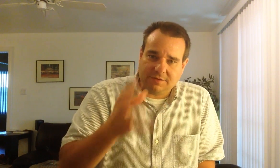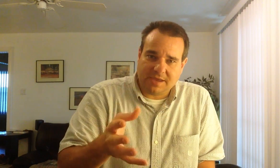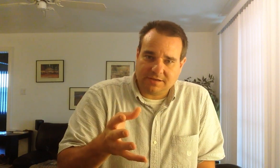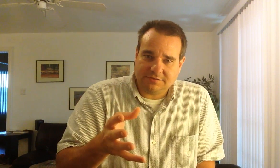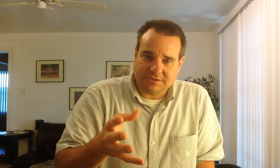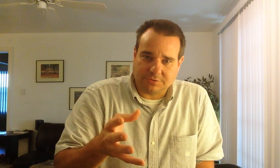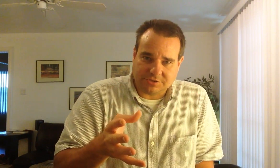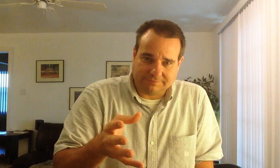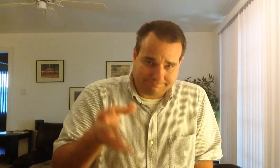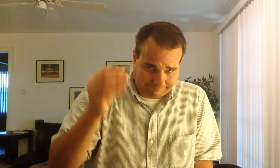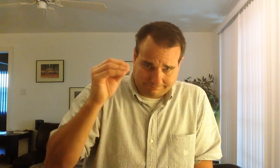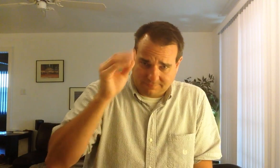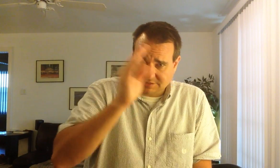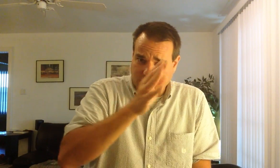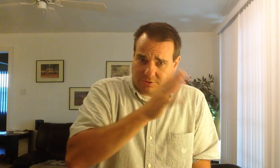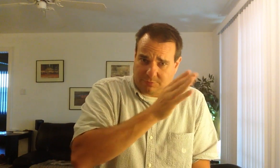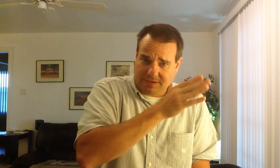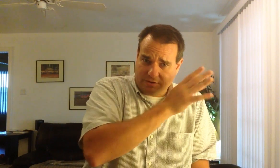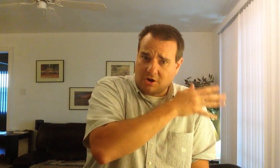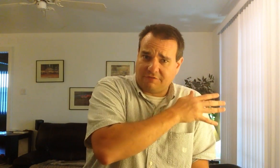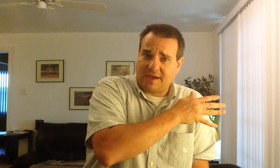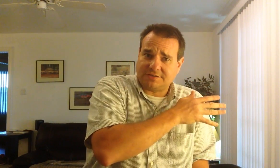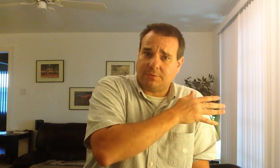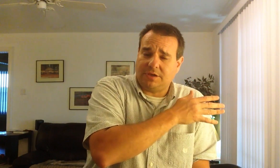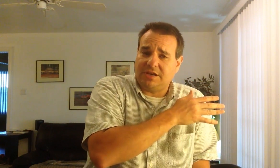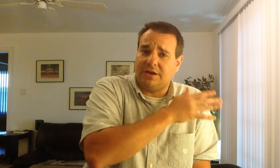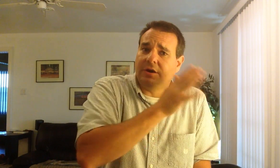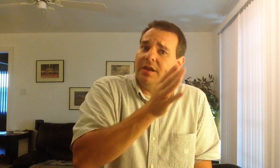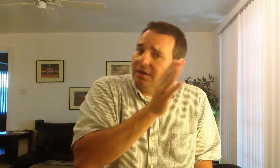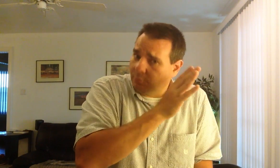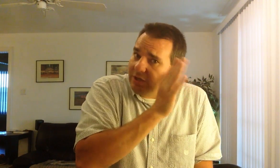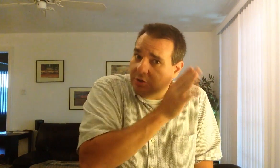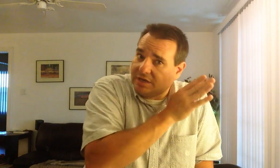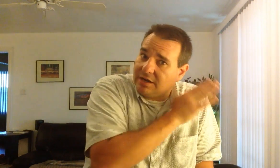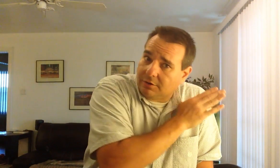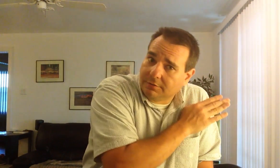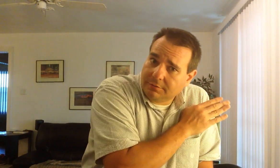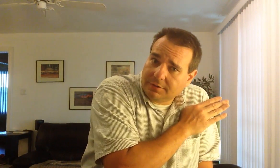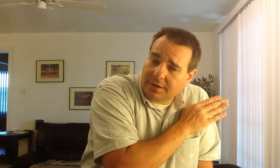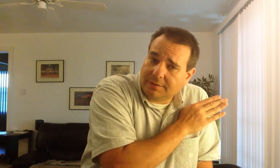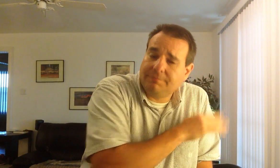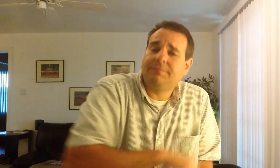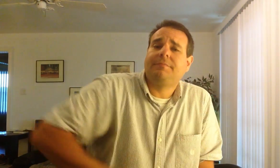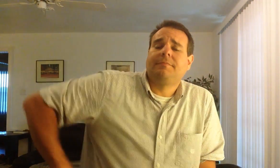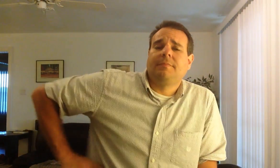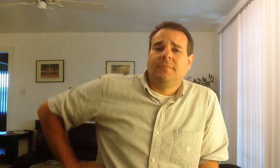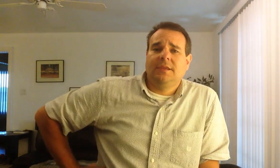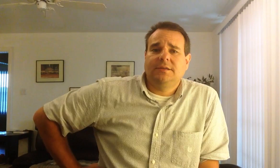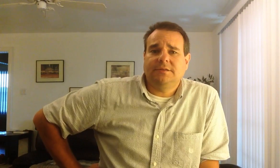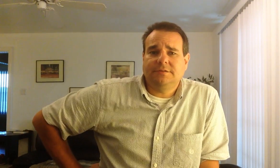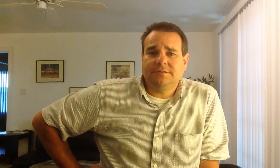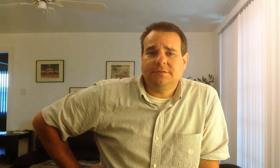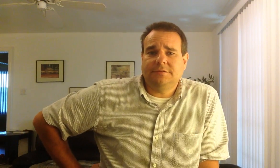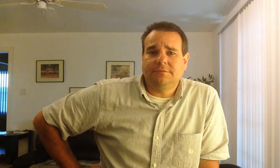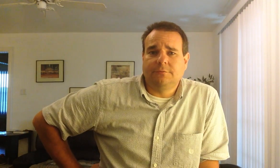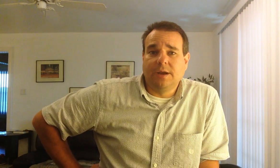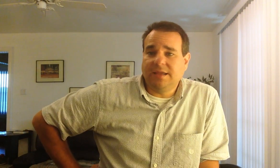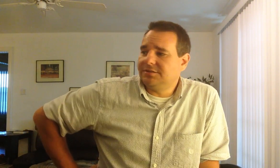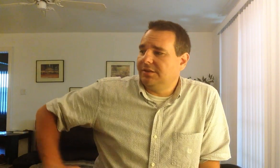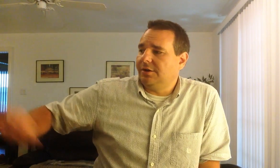going to make distortion. So, there would be artifacts that we could hear. We could hear ring into the